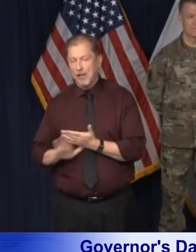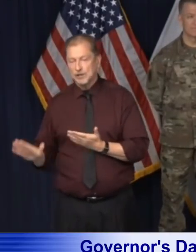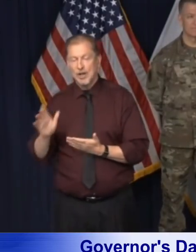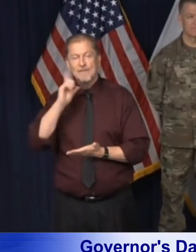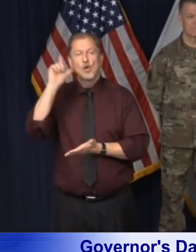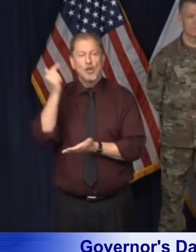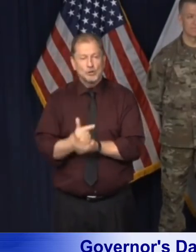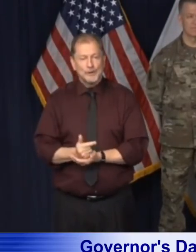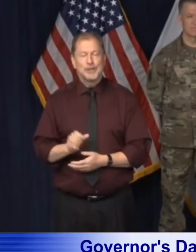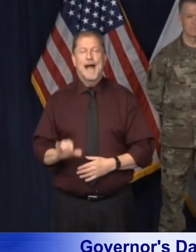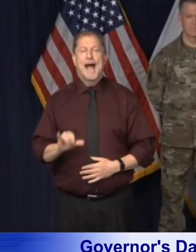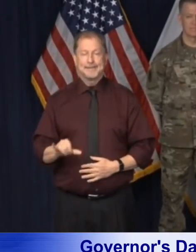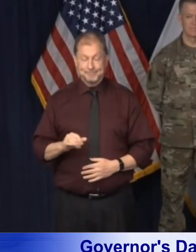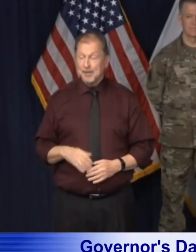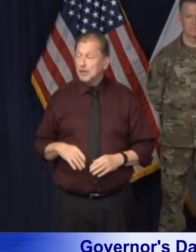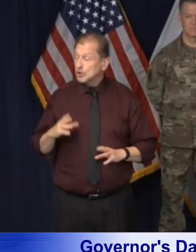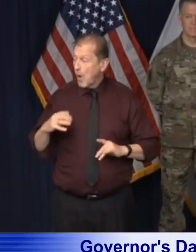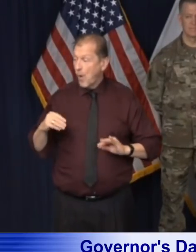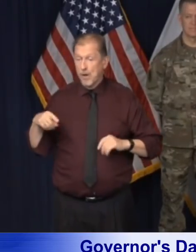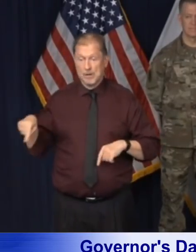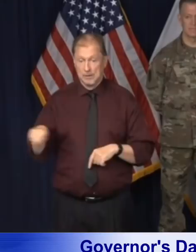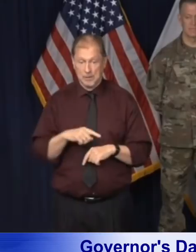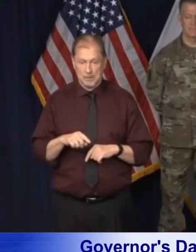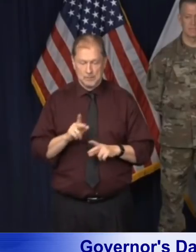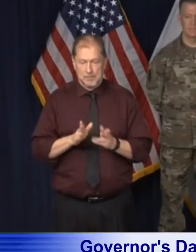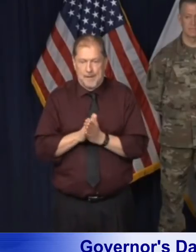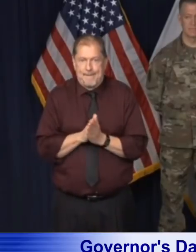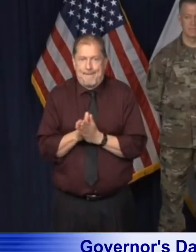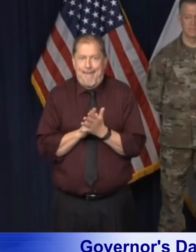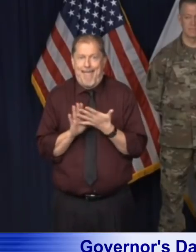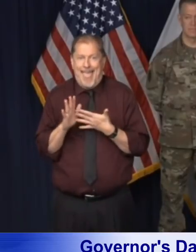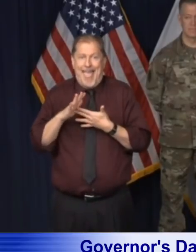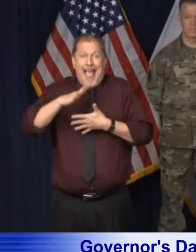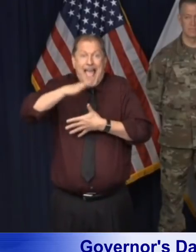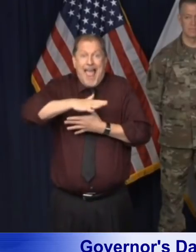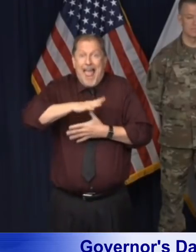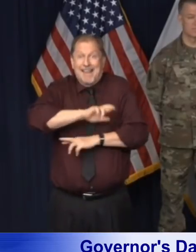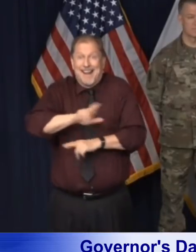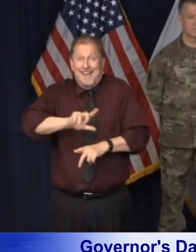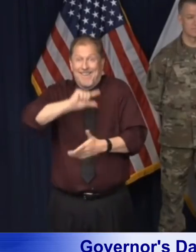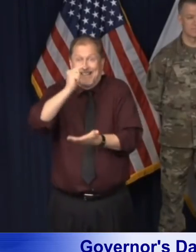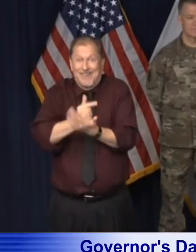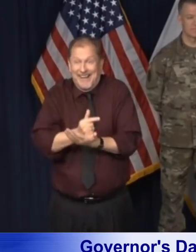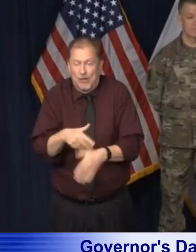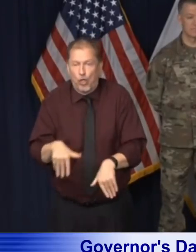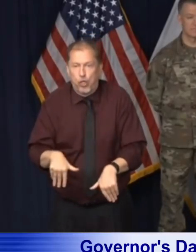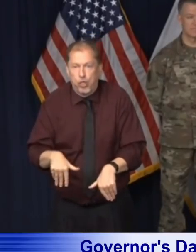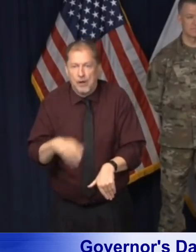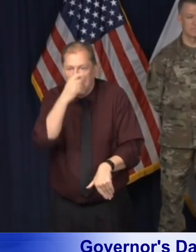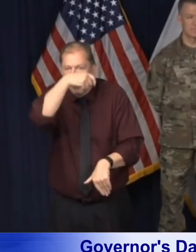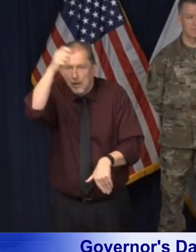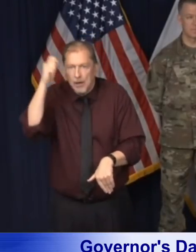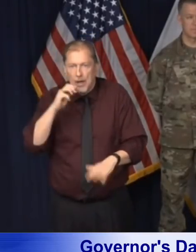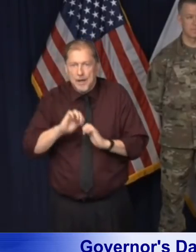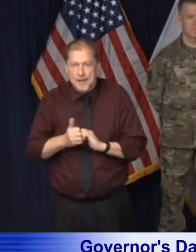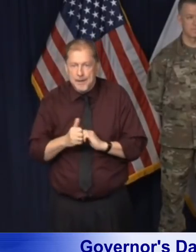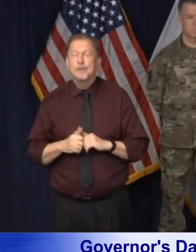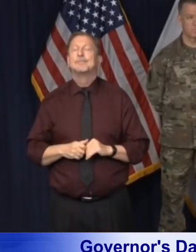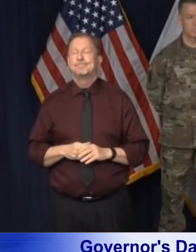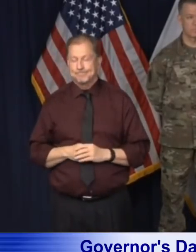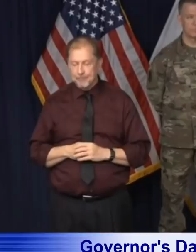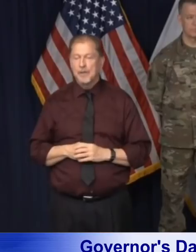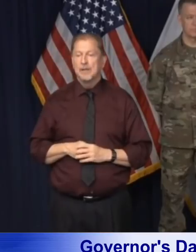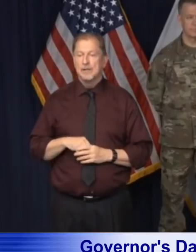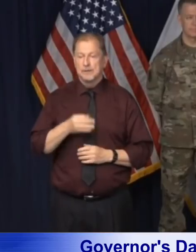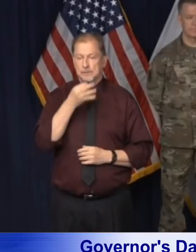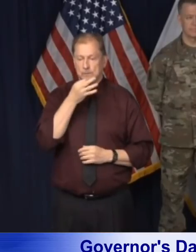You know, there's, there are lots of conversations about that. you know, our, our initial focus, I mean, I realize we're now in the middle of April and the school